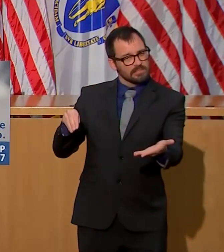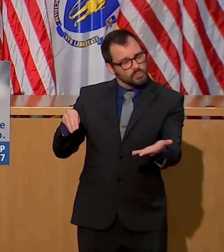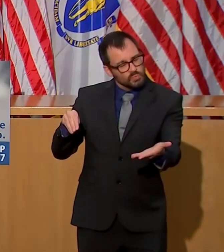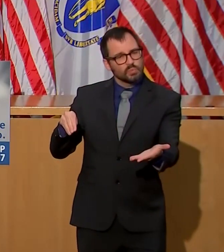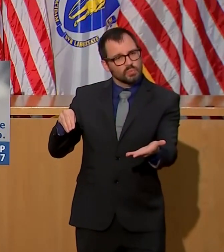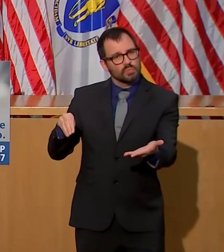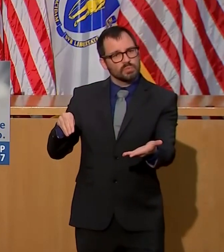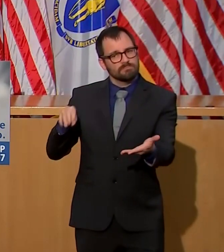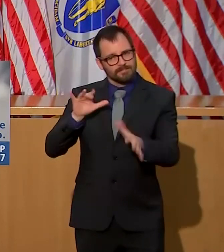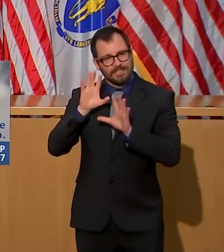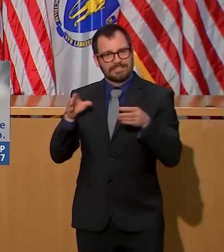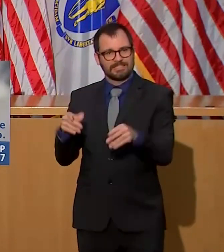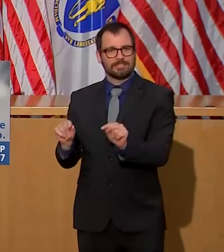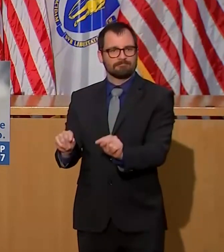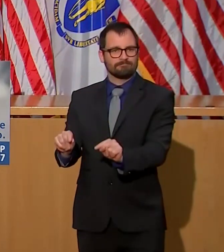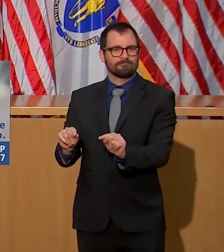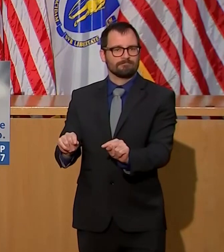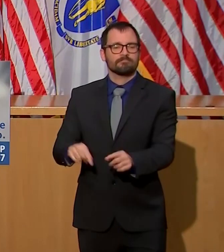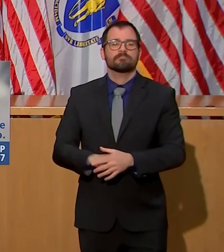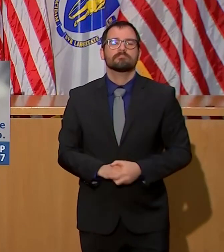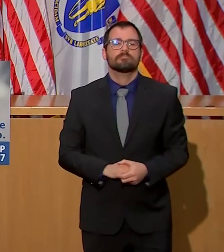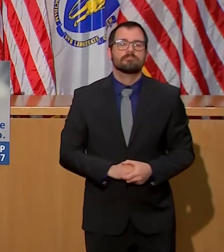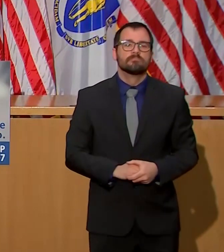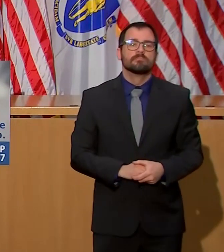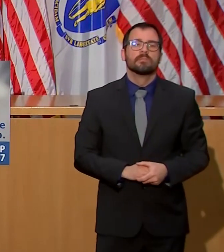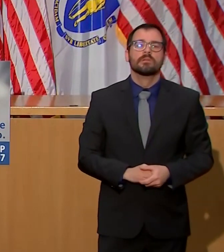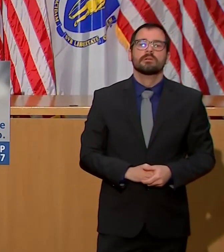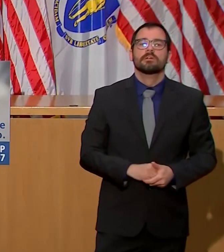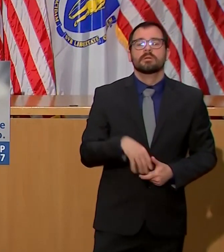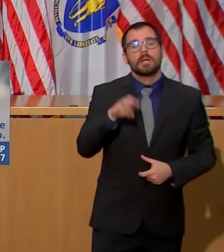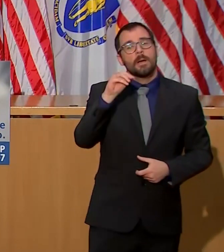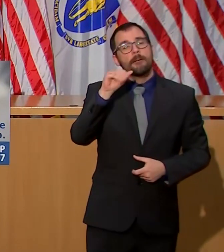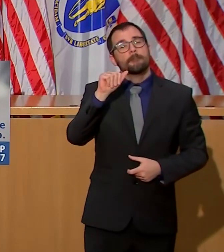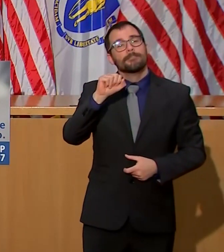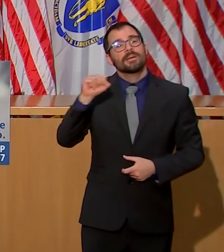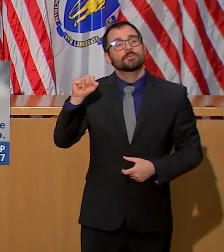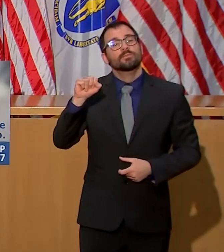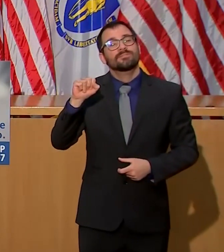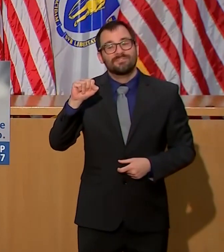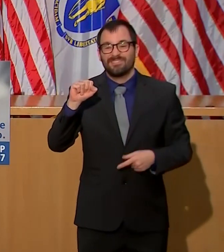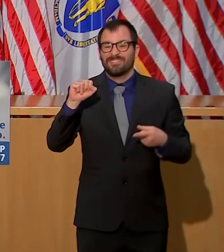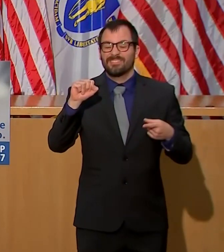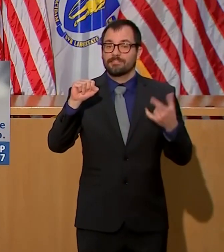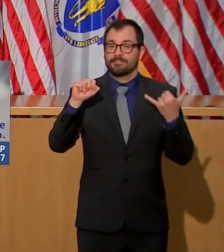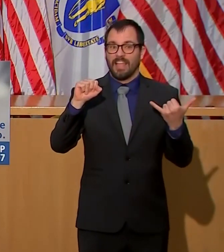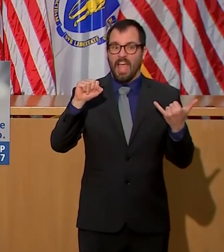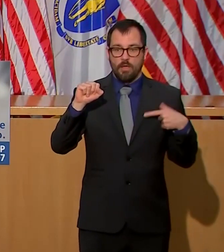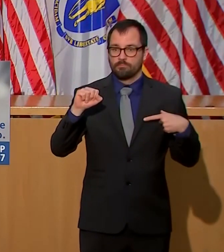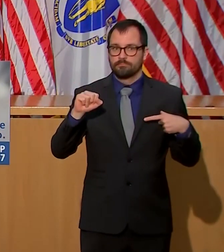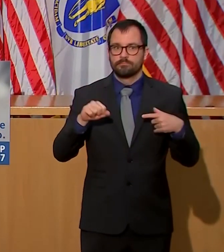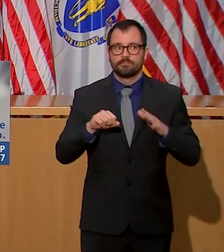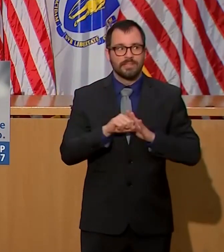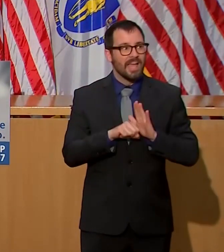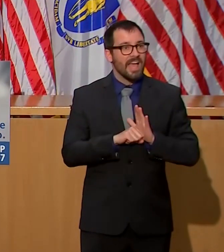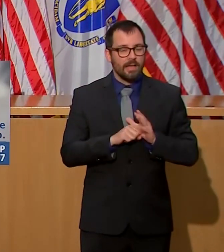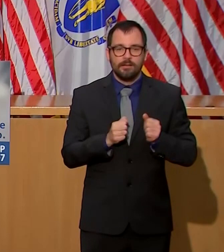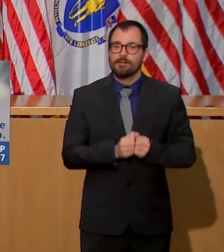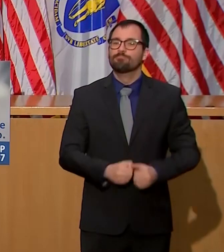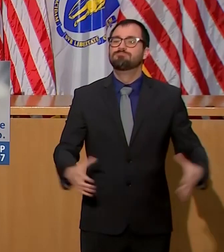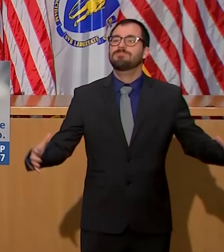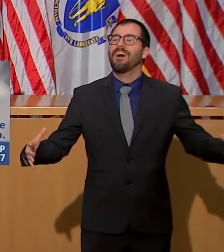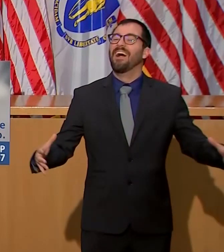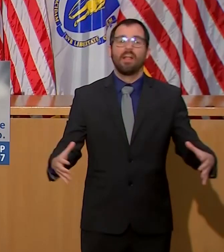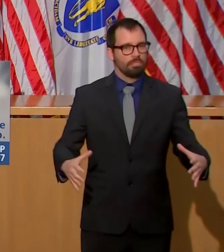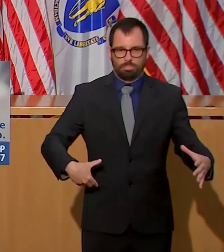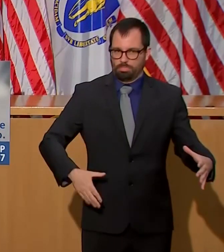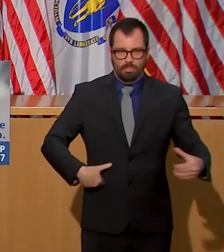and very much in the fight against COVID-19. Lieutenant Governor Polito and I continue to be inspired by the determination and